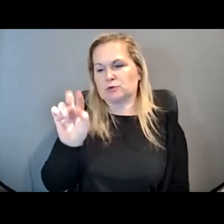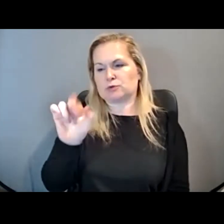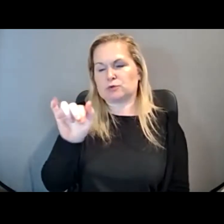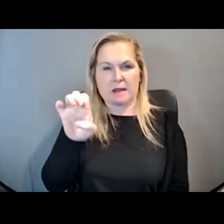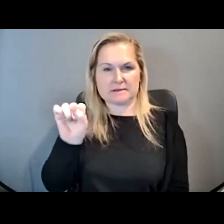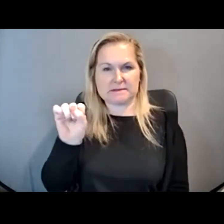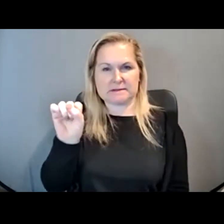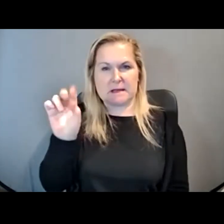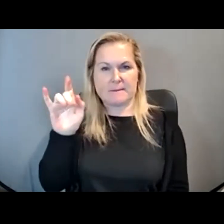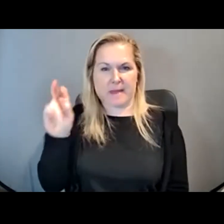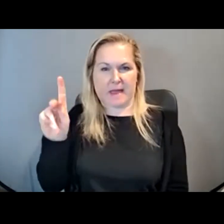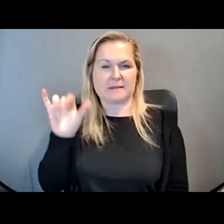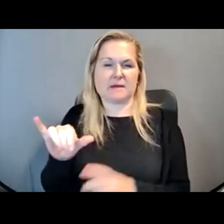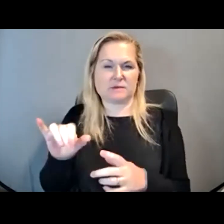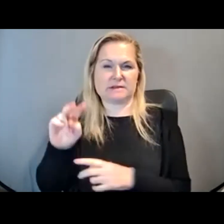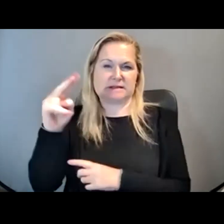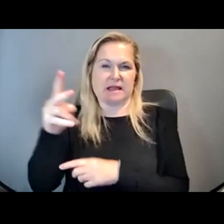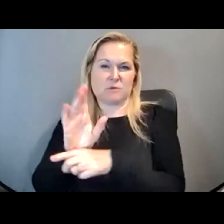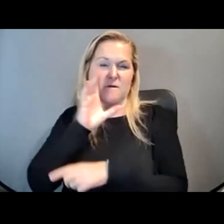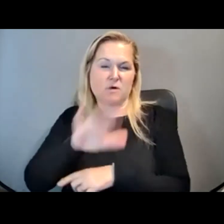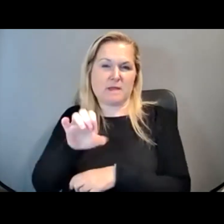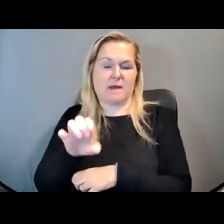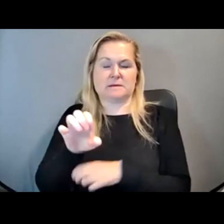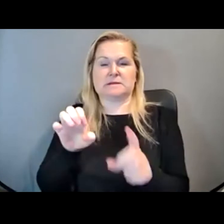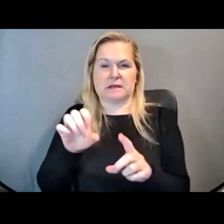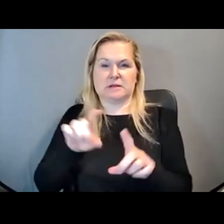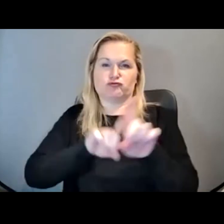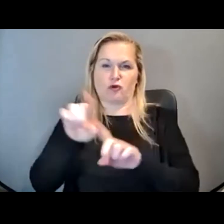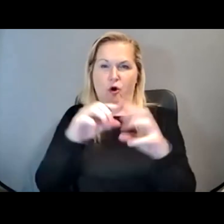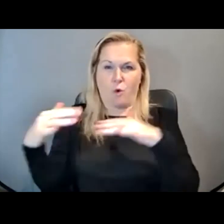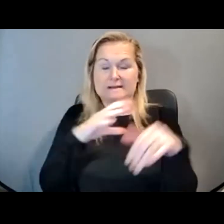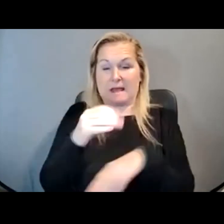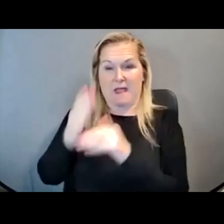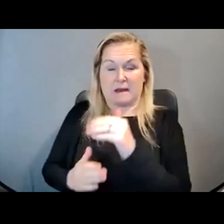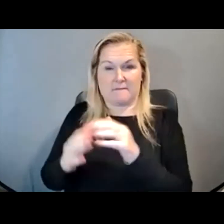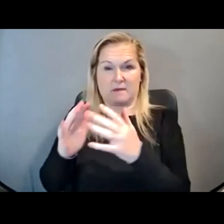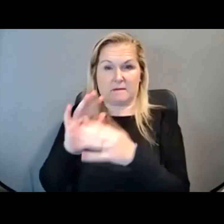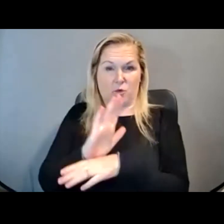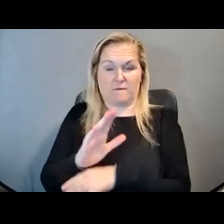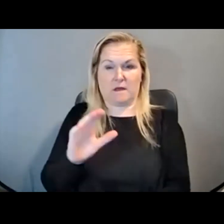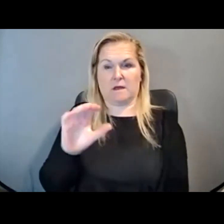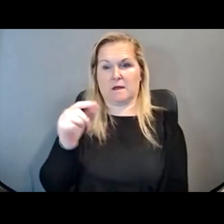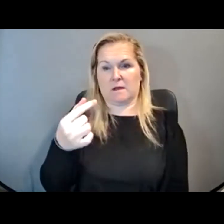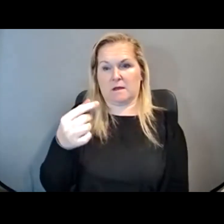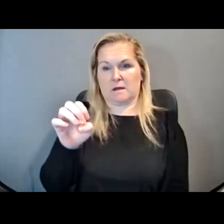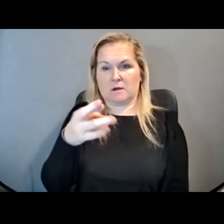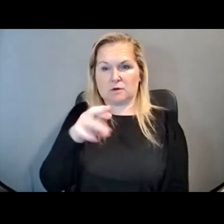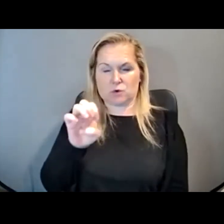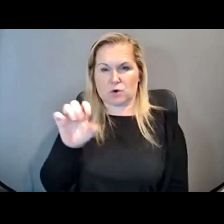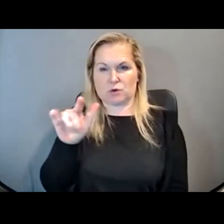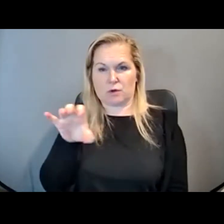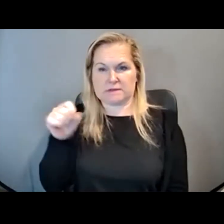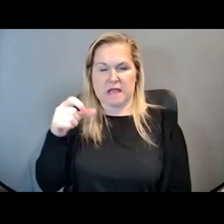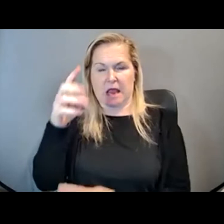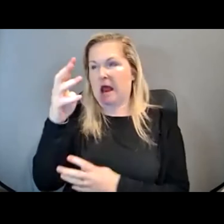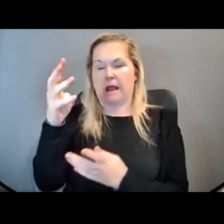Star Wars trilogy. And at the end of the movie, George Lucas dreams up this fantastic prosthetic arm